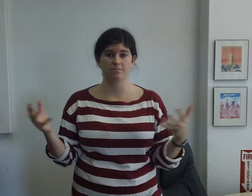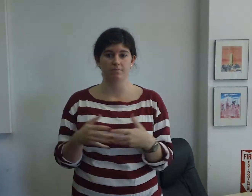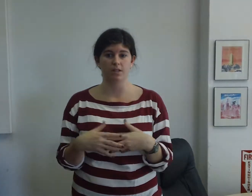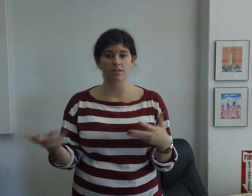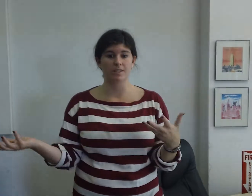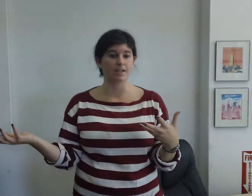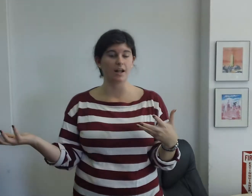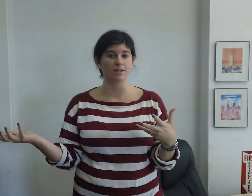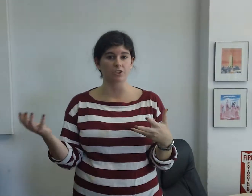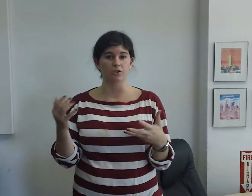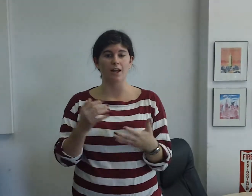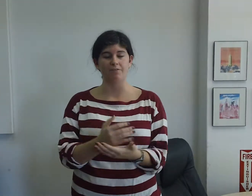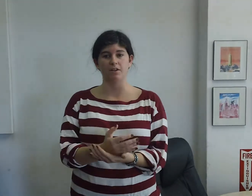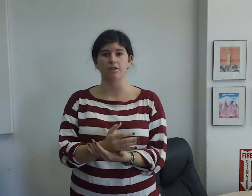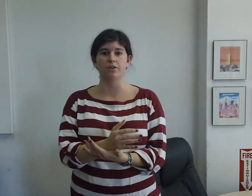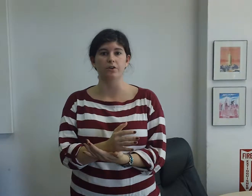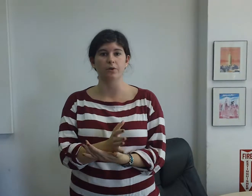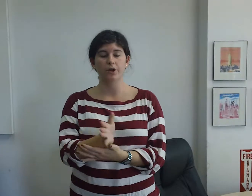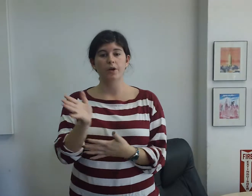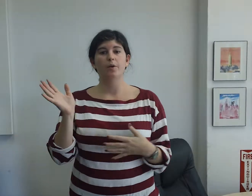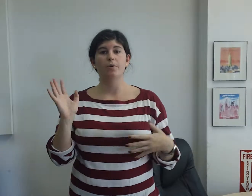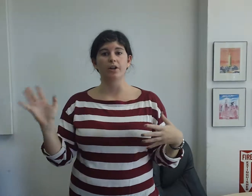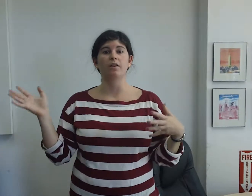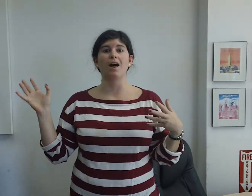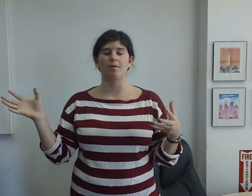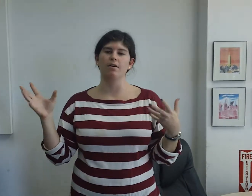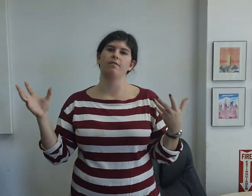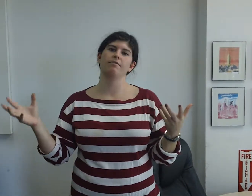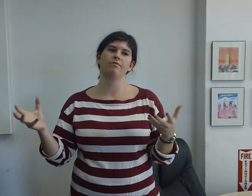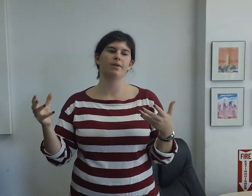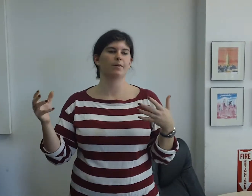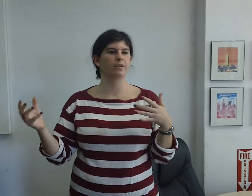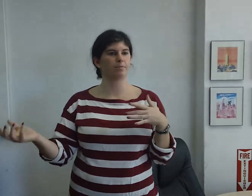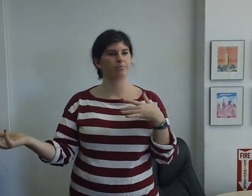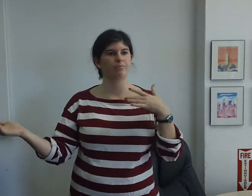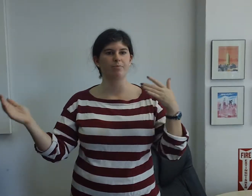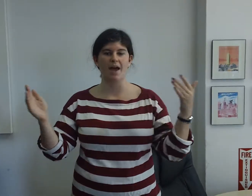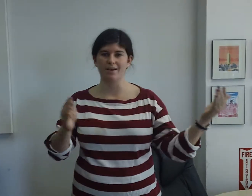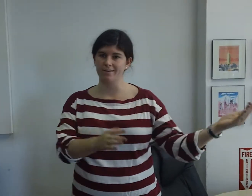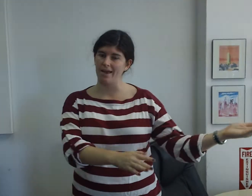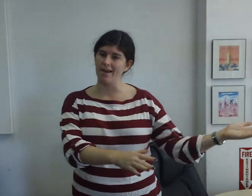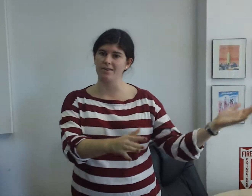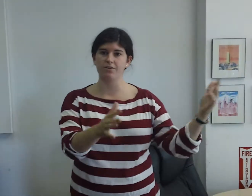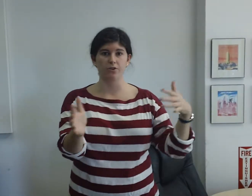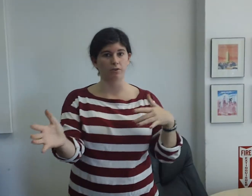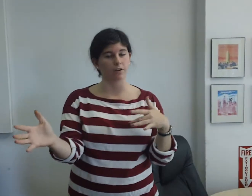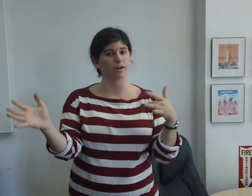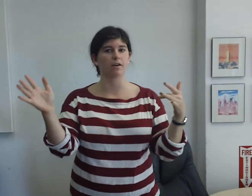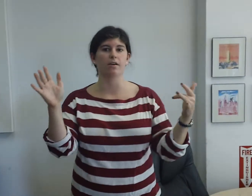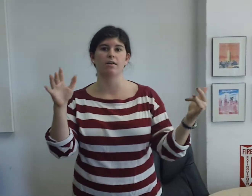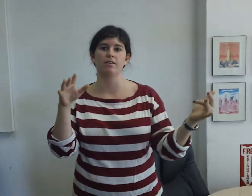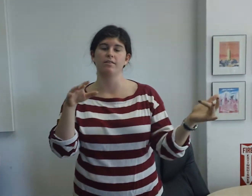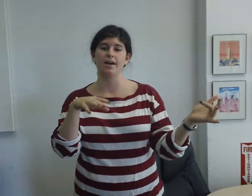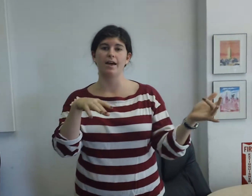technology, you'll have to put in a lot of back side server side